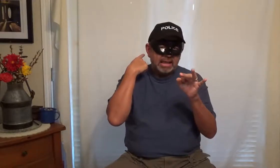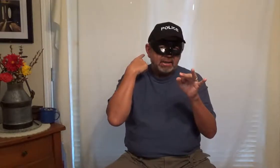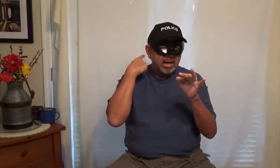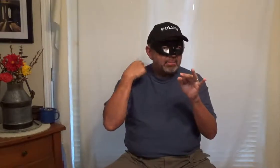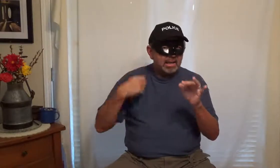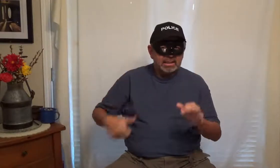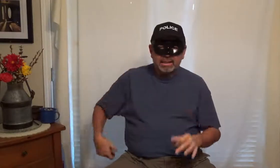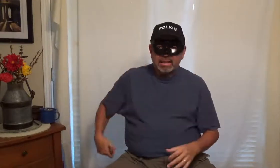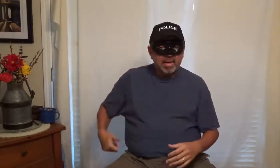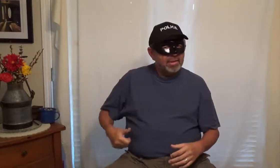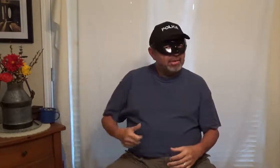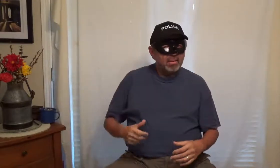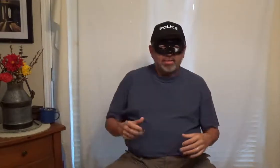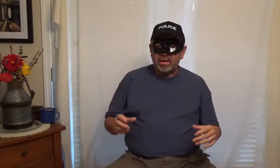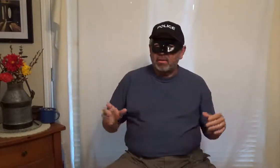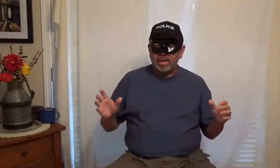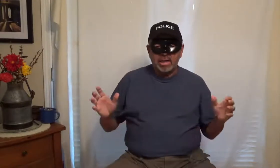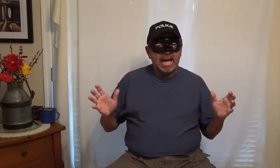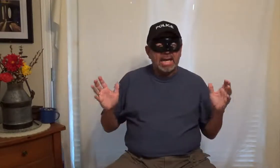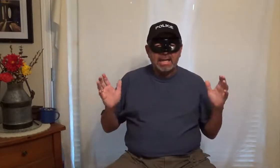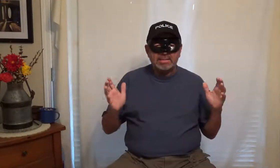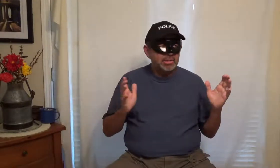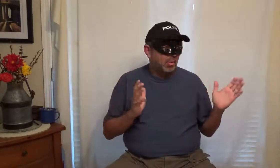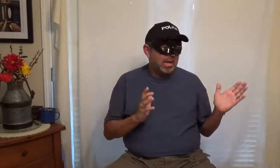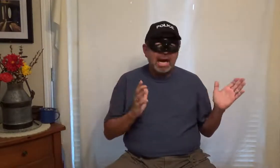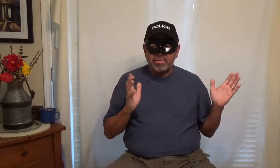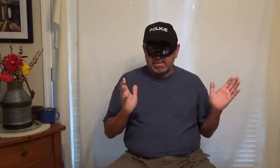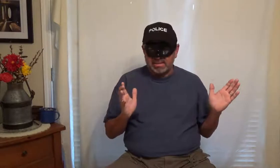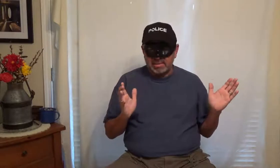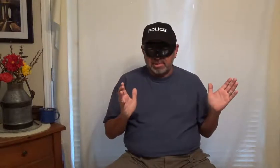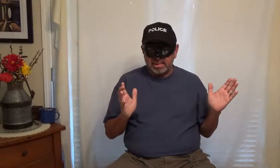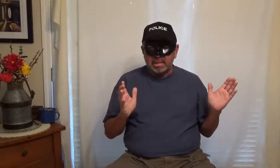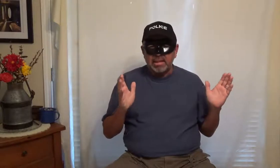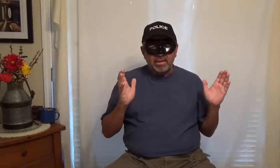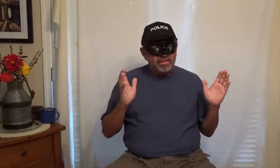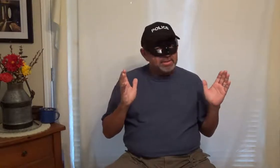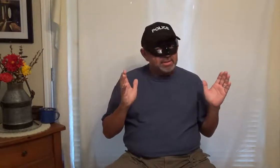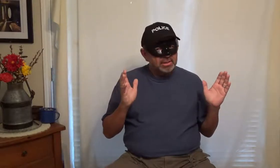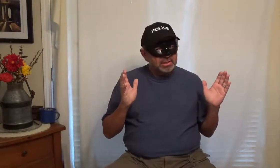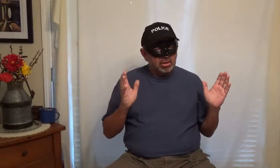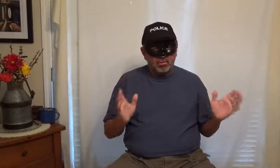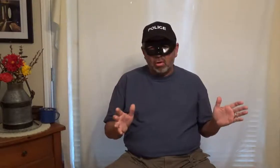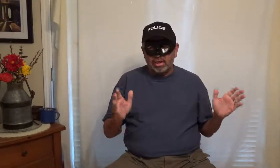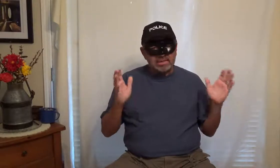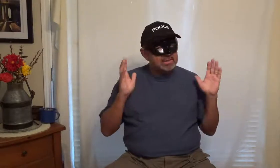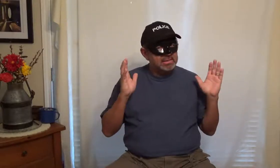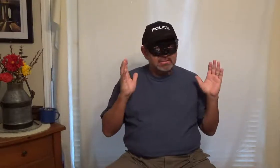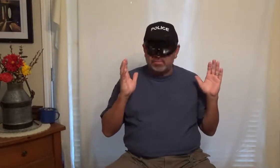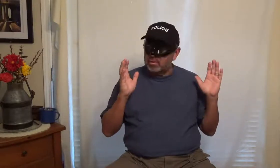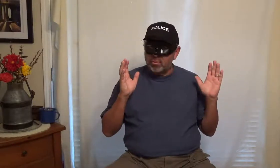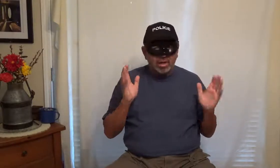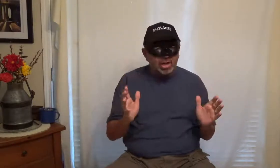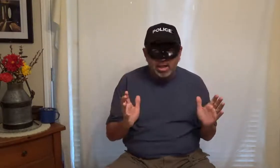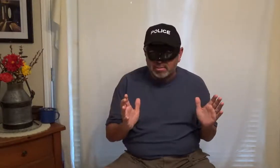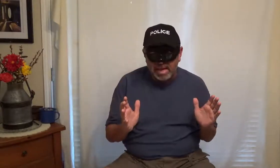I grabbed my gun and I'm out of that door I thought oh my god I and I said you know what I thought the same thing this is clairvoyance this is whatever you want to call it man